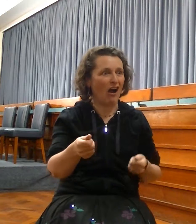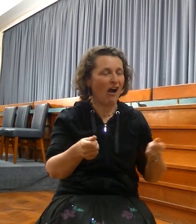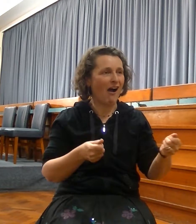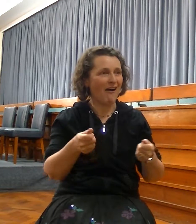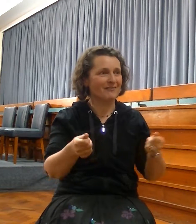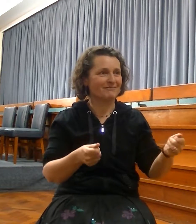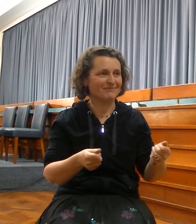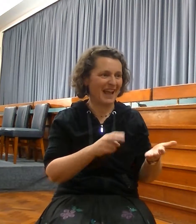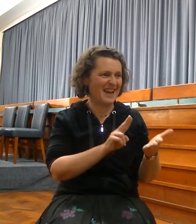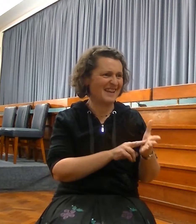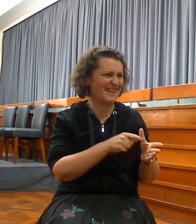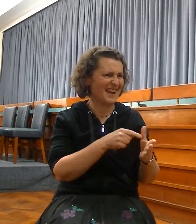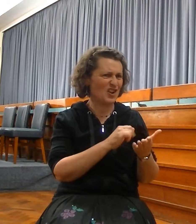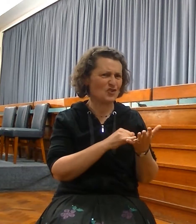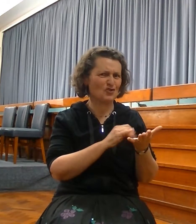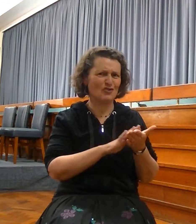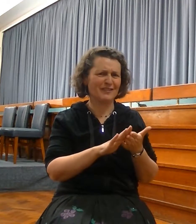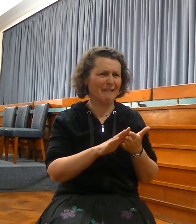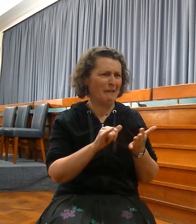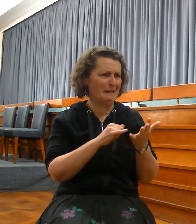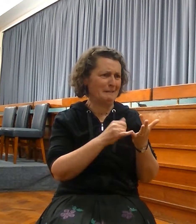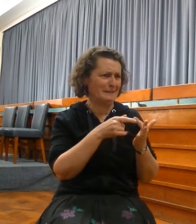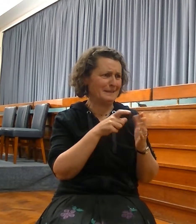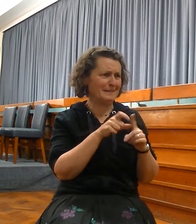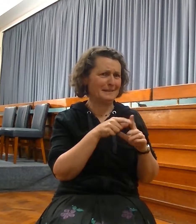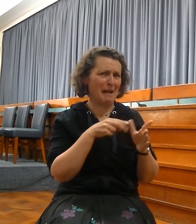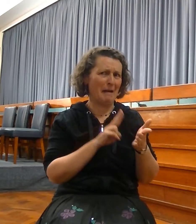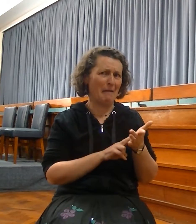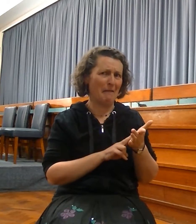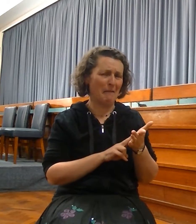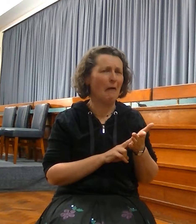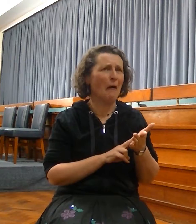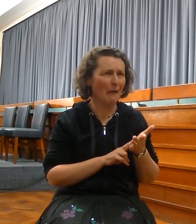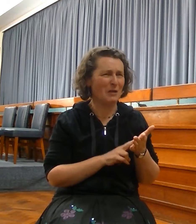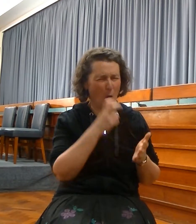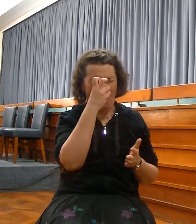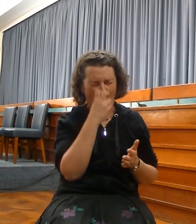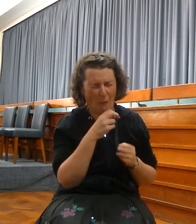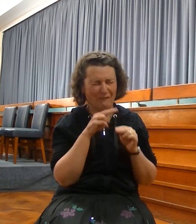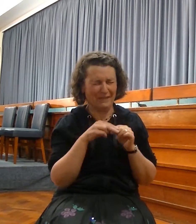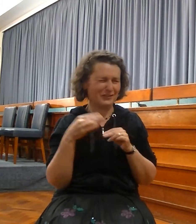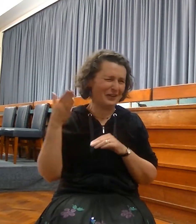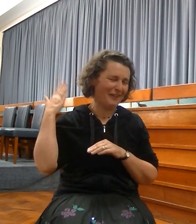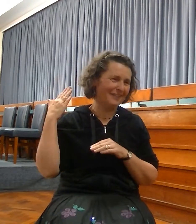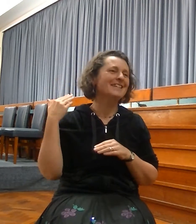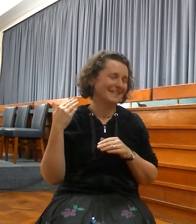we're going back a few years, even by illustration. But that was a very splendid motor car in the early days of motor cars.